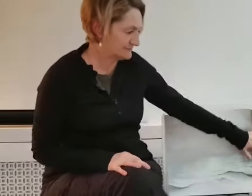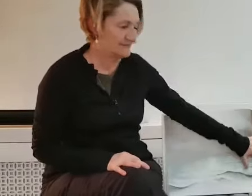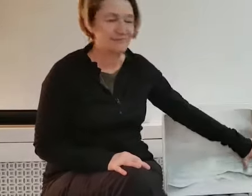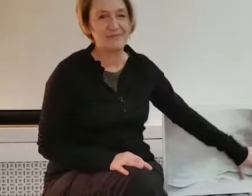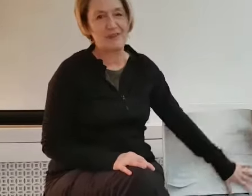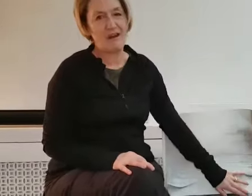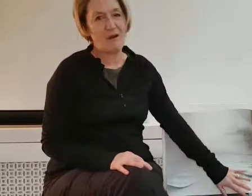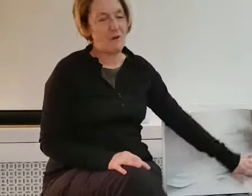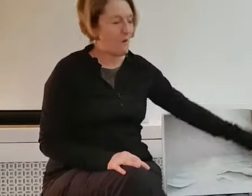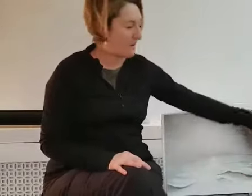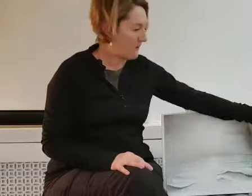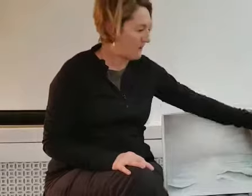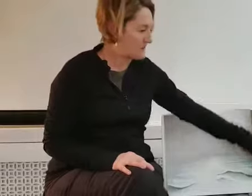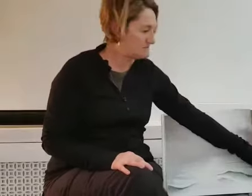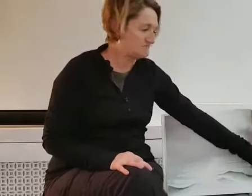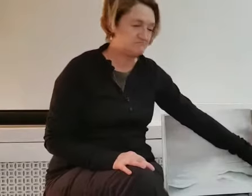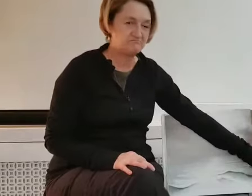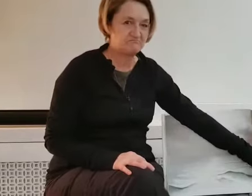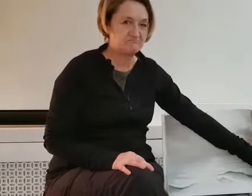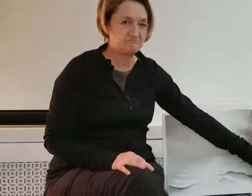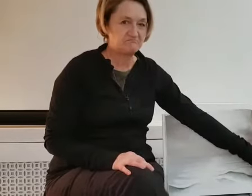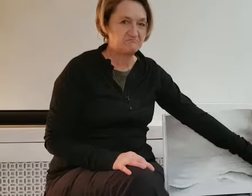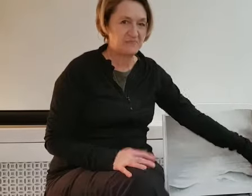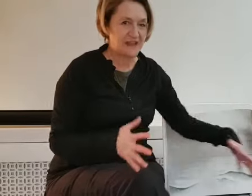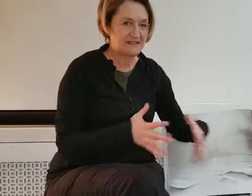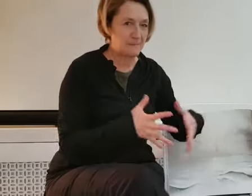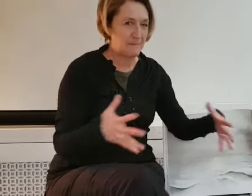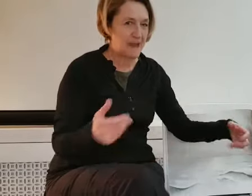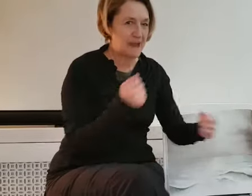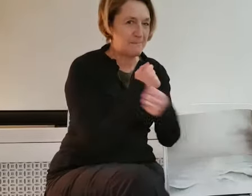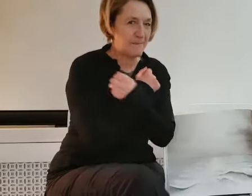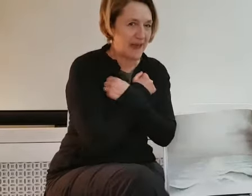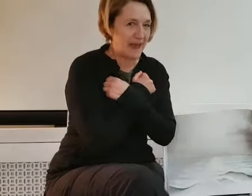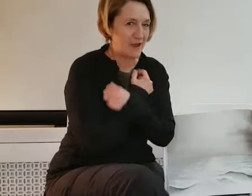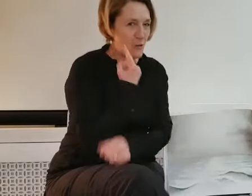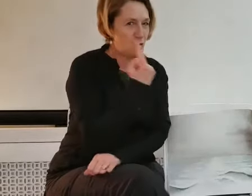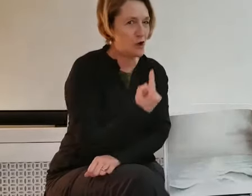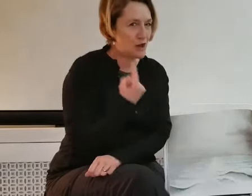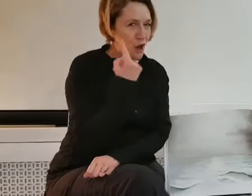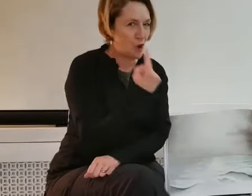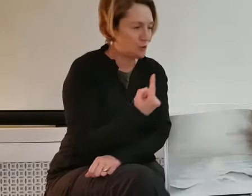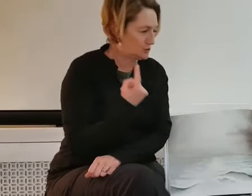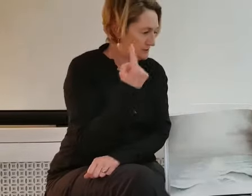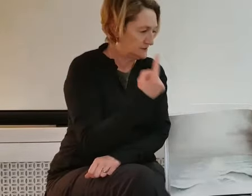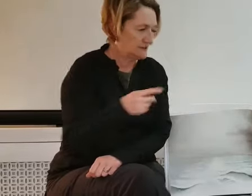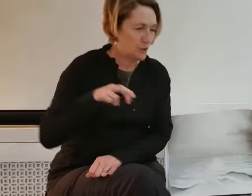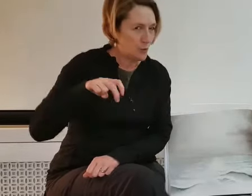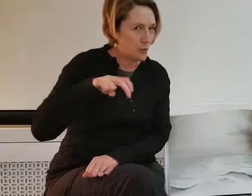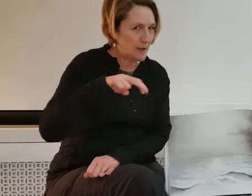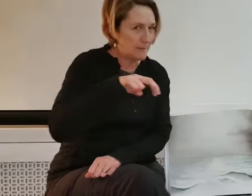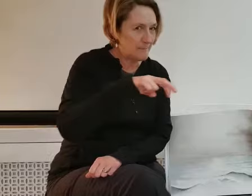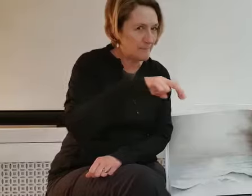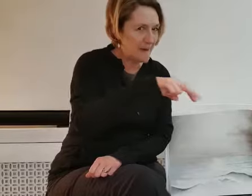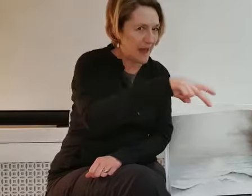Oh, there's the big bear all alone. Walking back